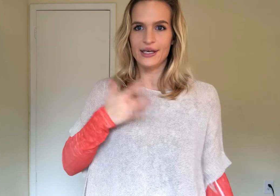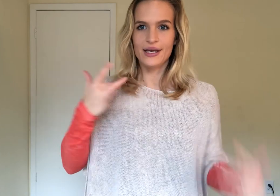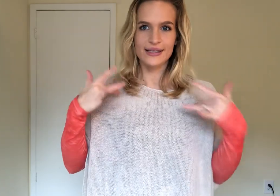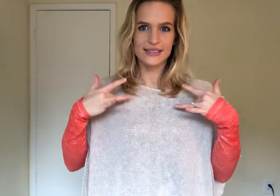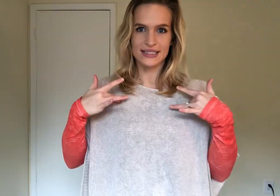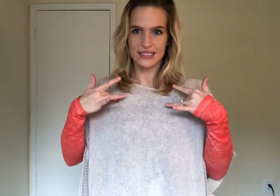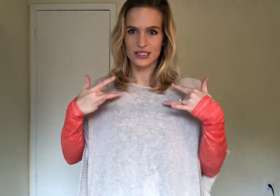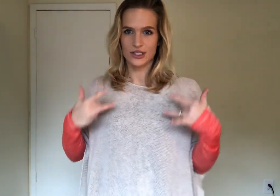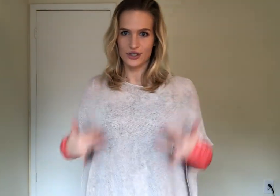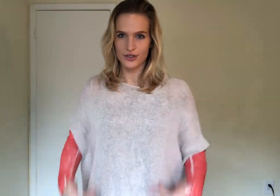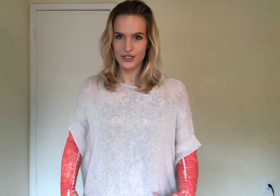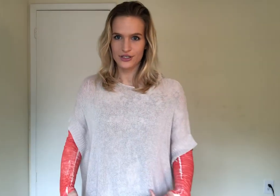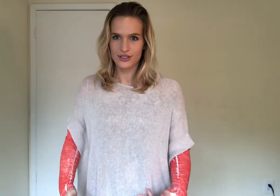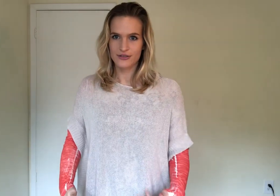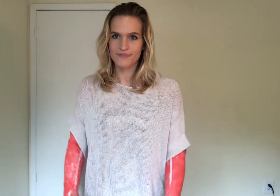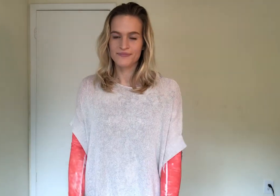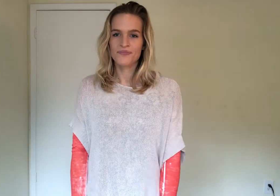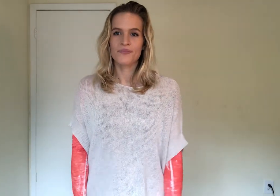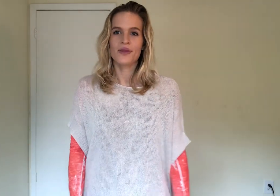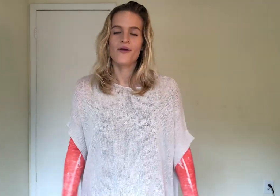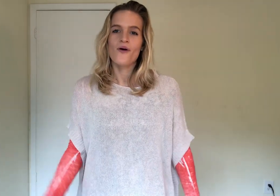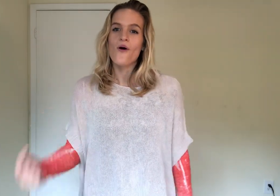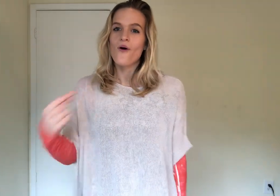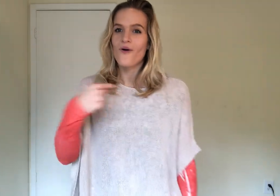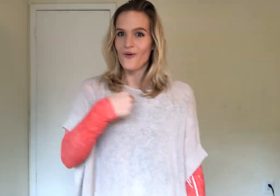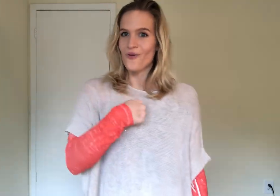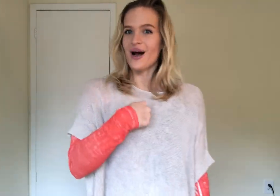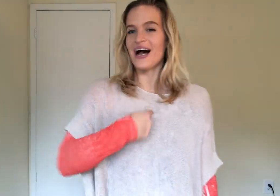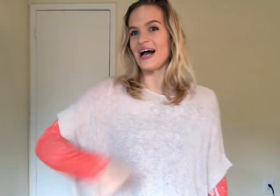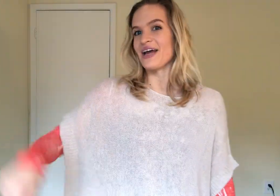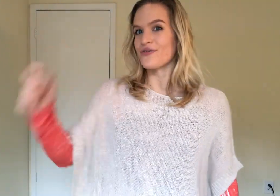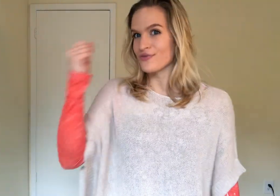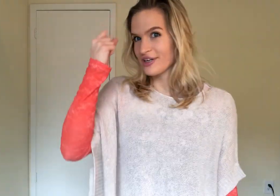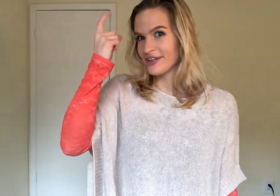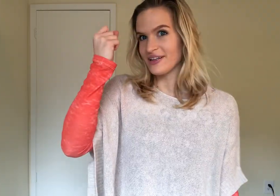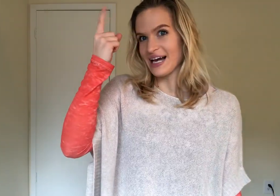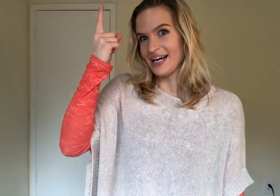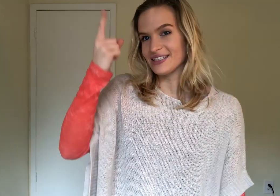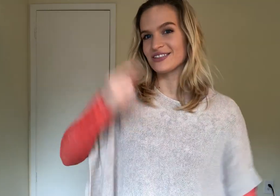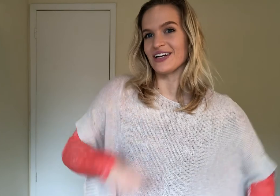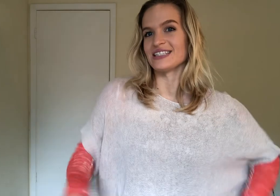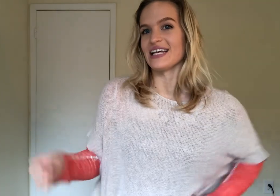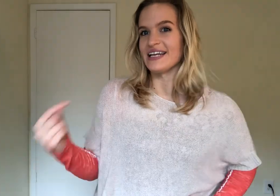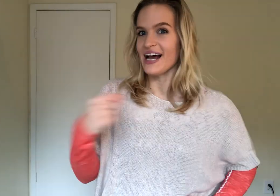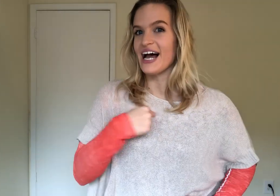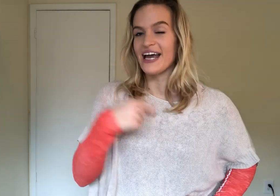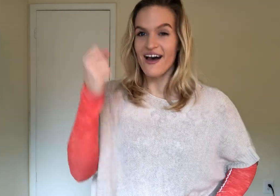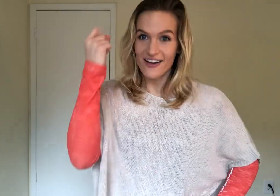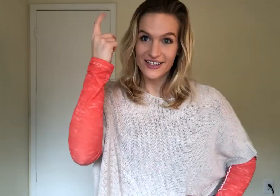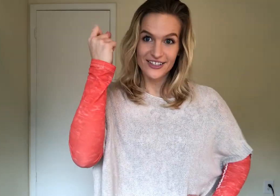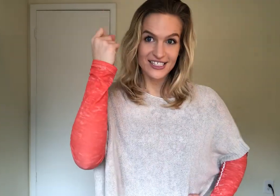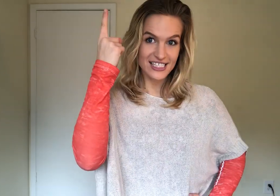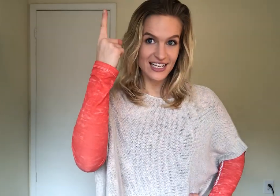discouraged. Oh I realize. So I signed I understand.